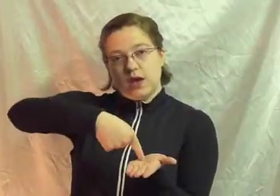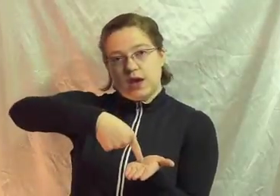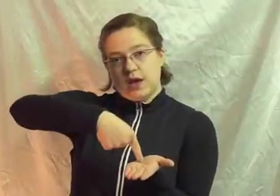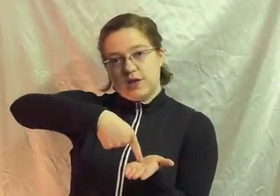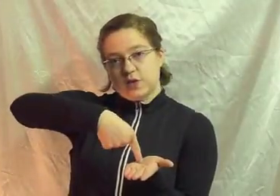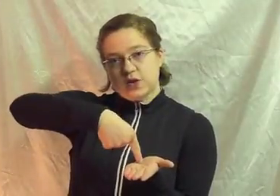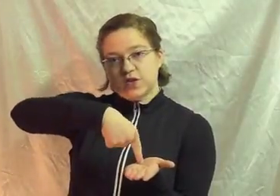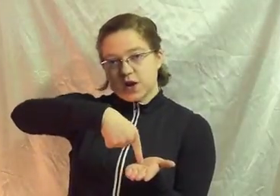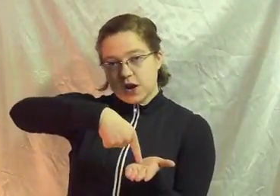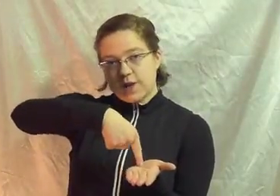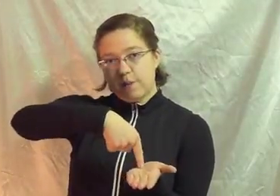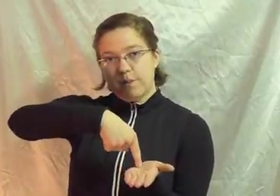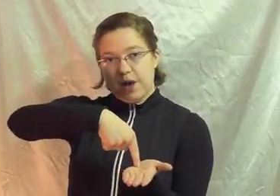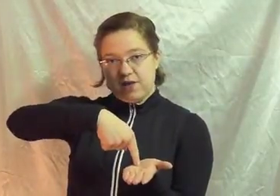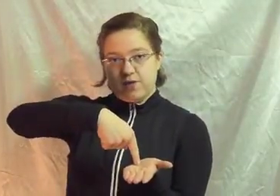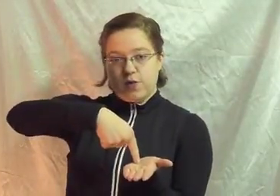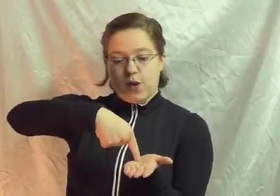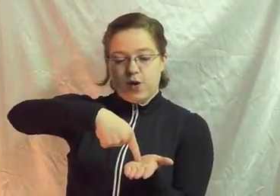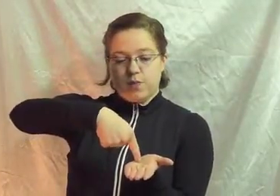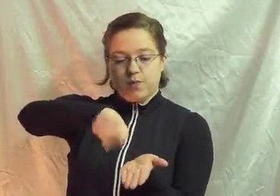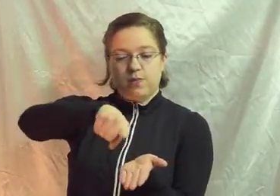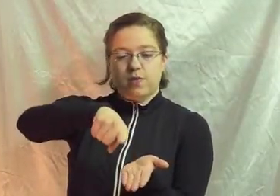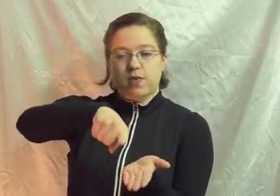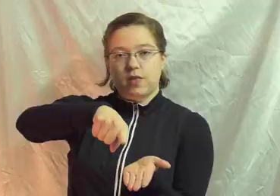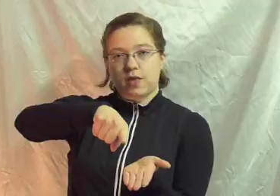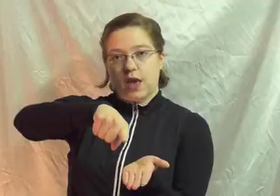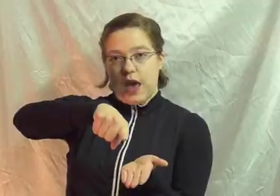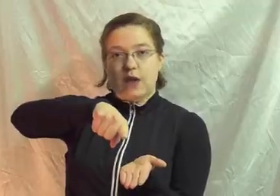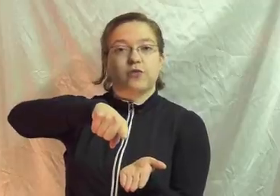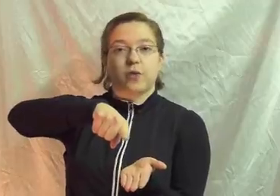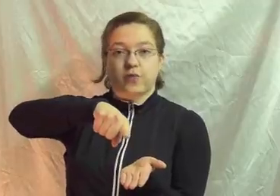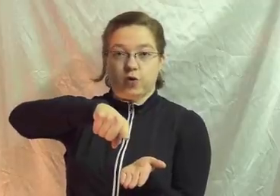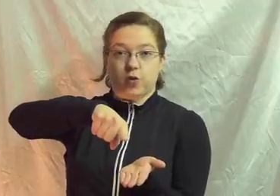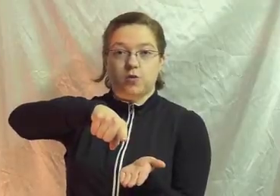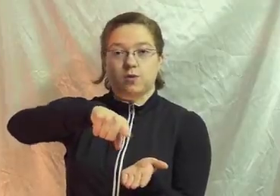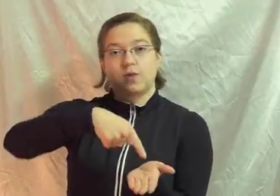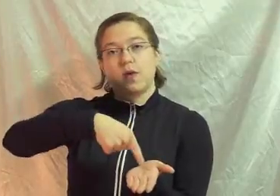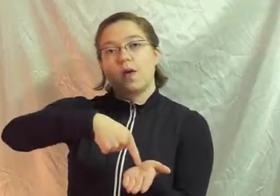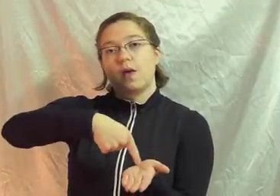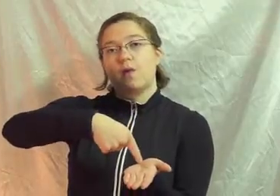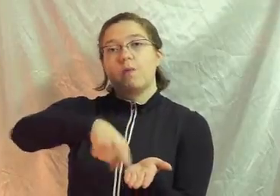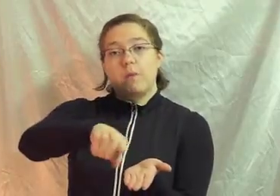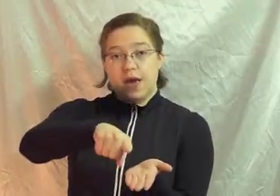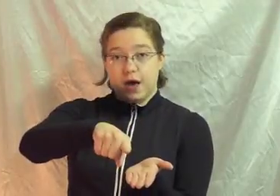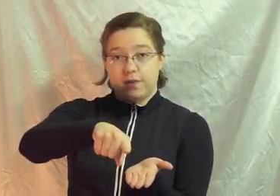Is going to start at the base of your palm And flip forward Pay up